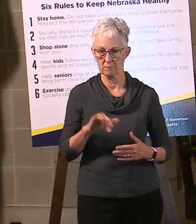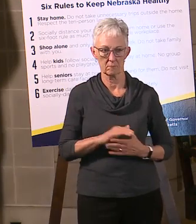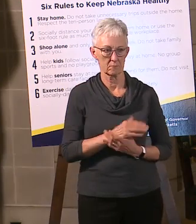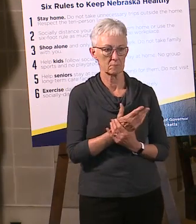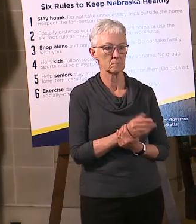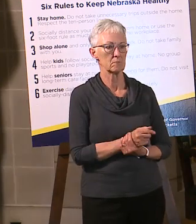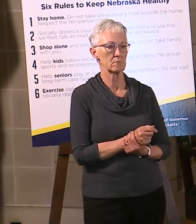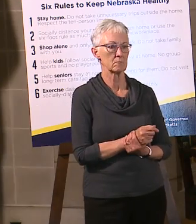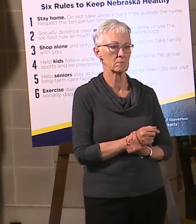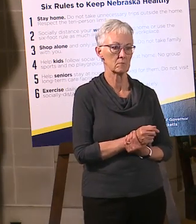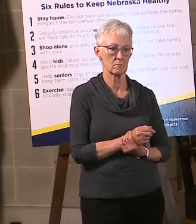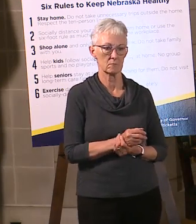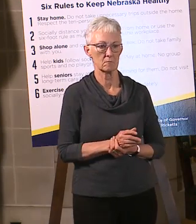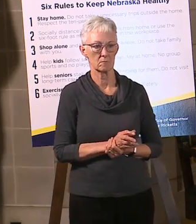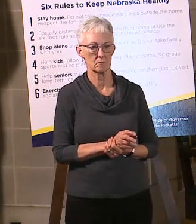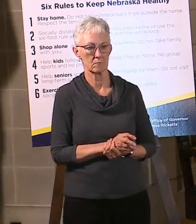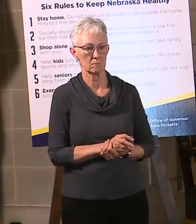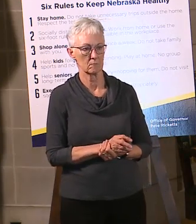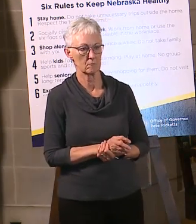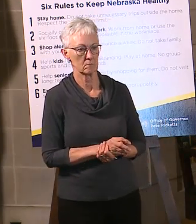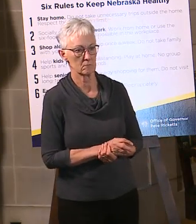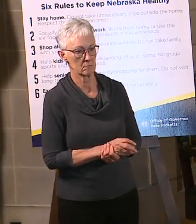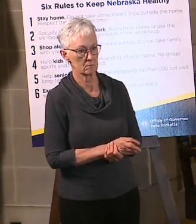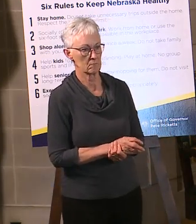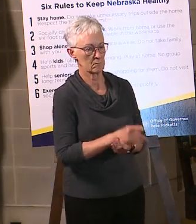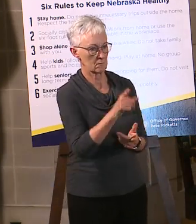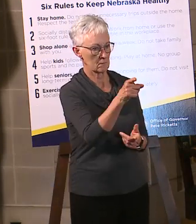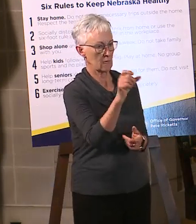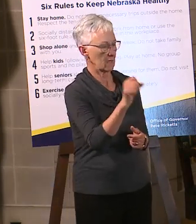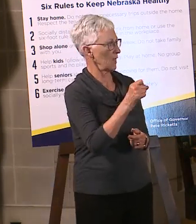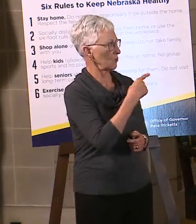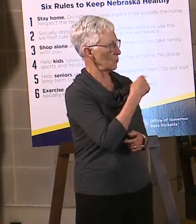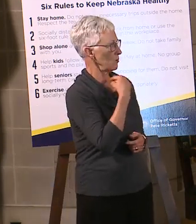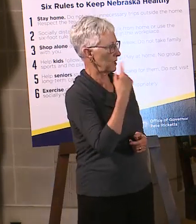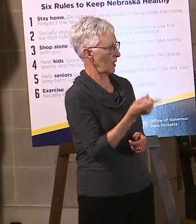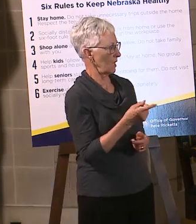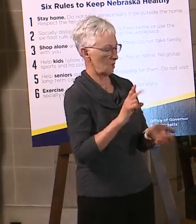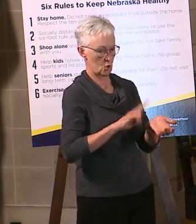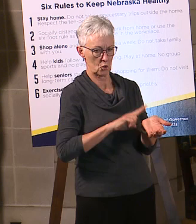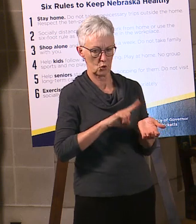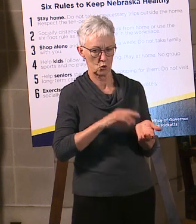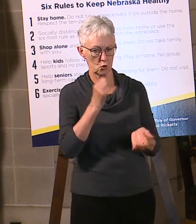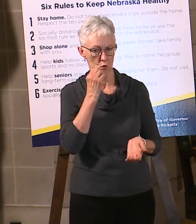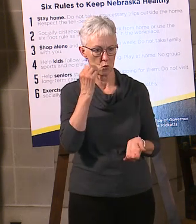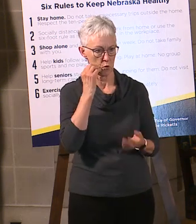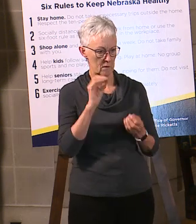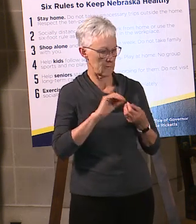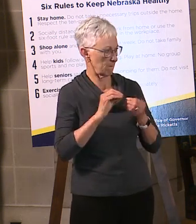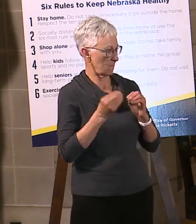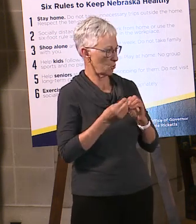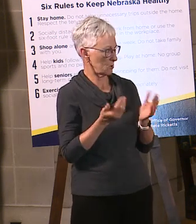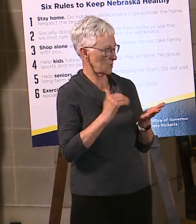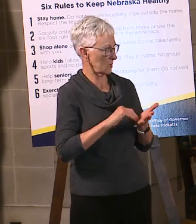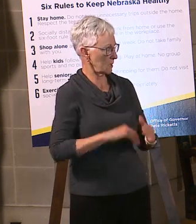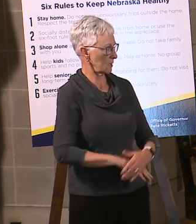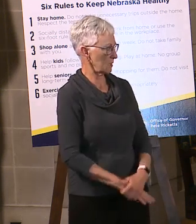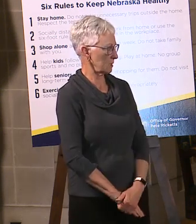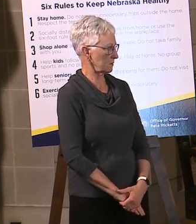Other questions? Yeah, Paul. Can you then file those numbers again? Sure. Give me just a second.